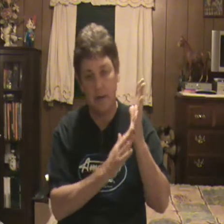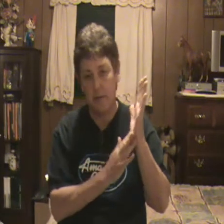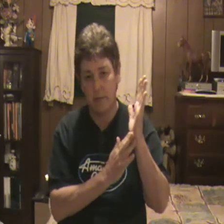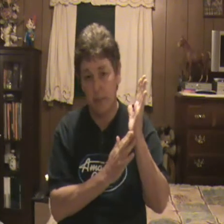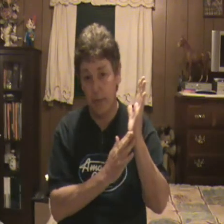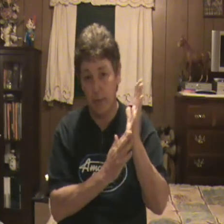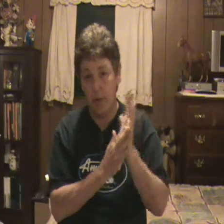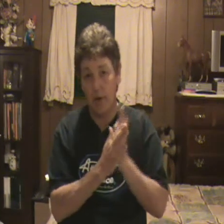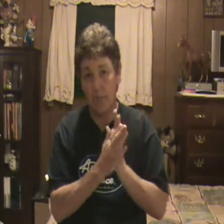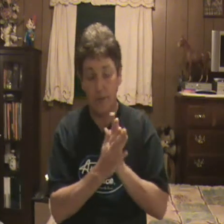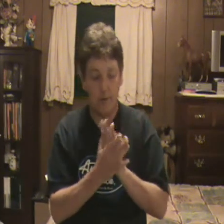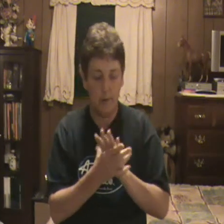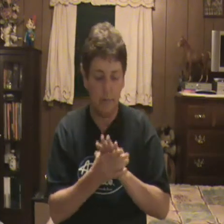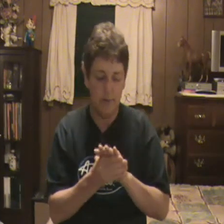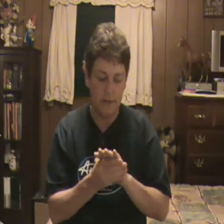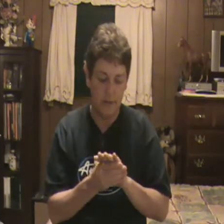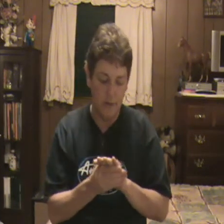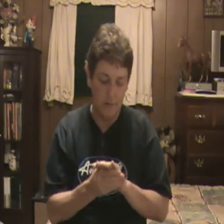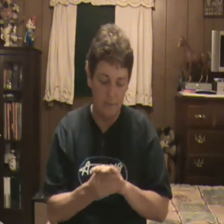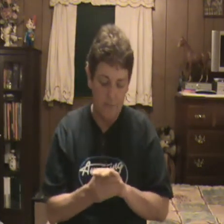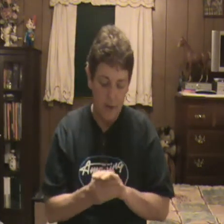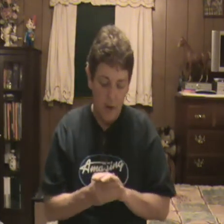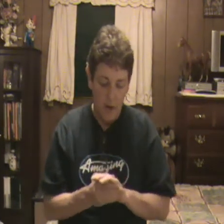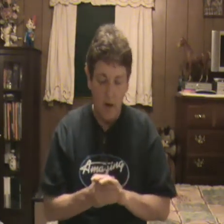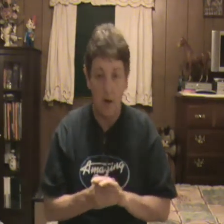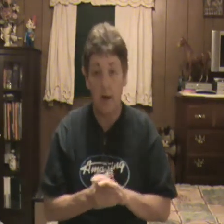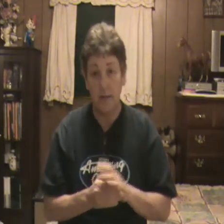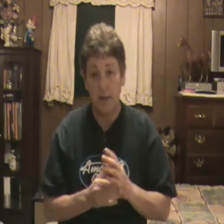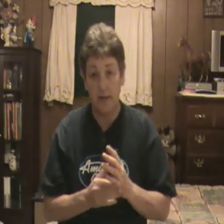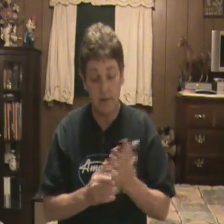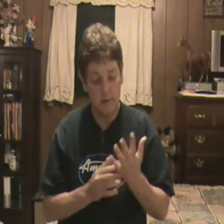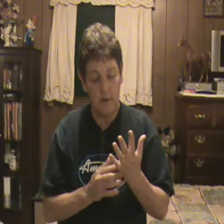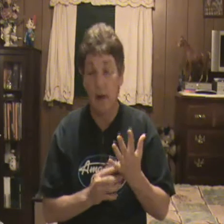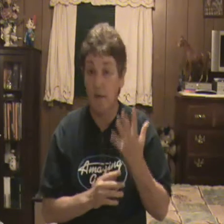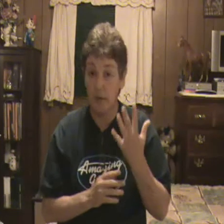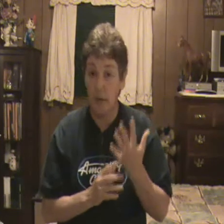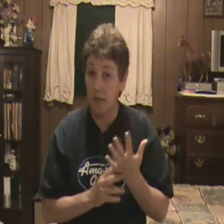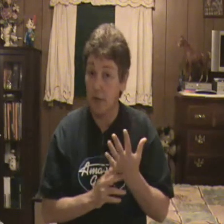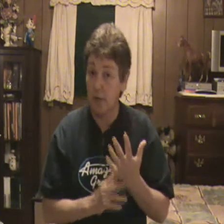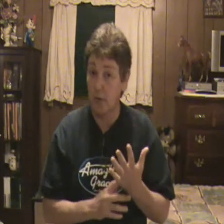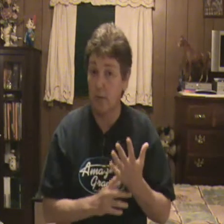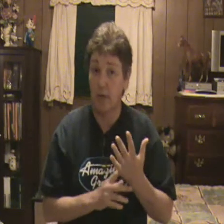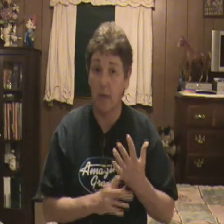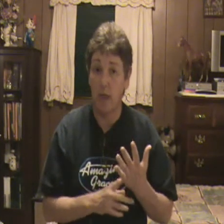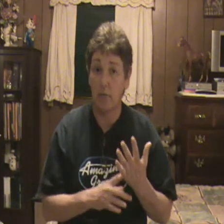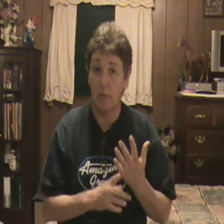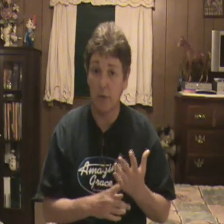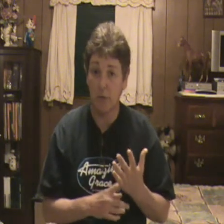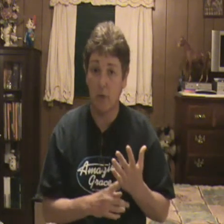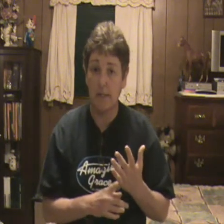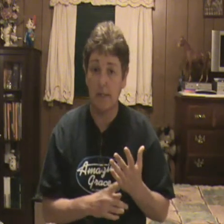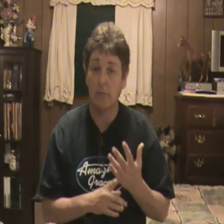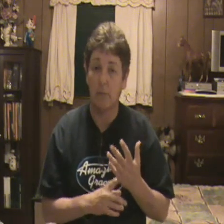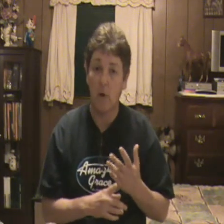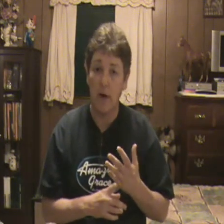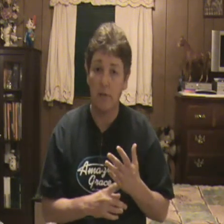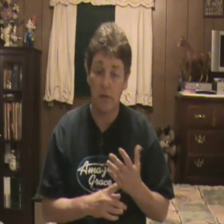and part of your palm, you know, completely numb. I did have an extremely, a lot of muscle wasting before I had the